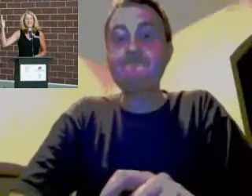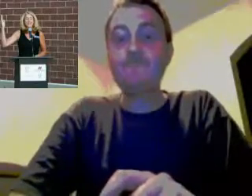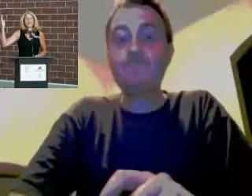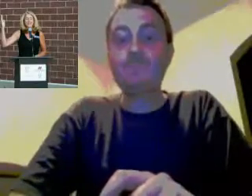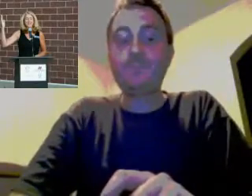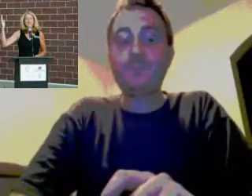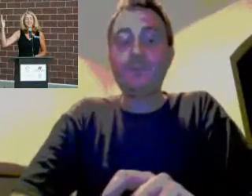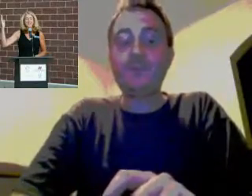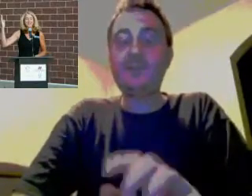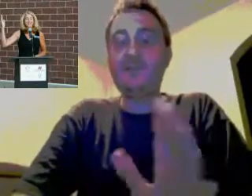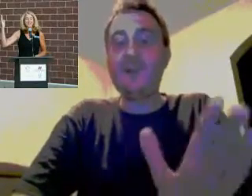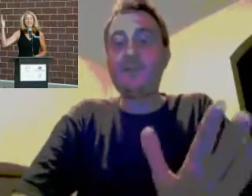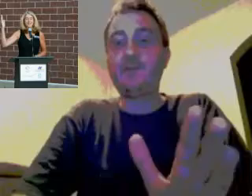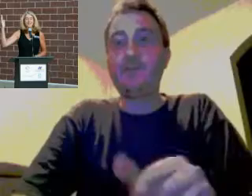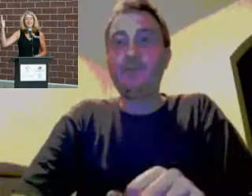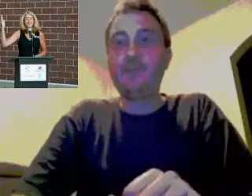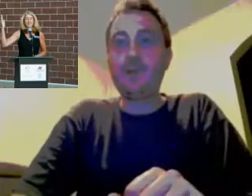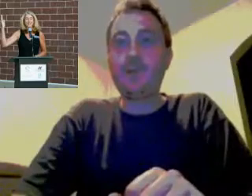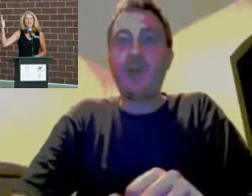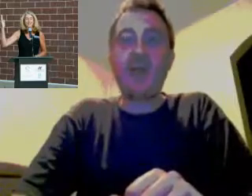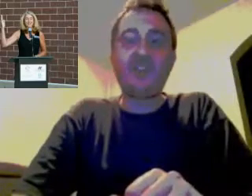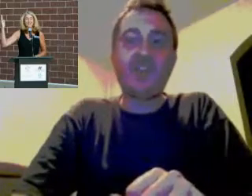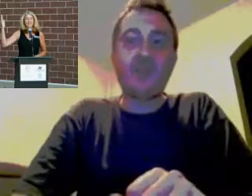It's a simple word. She's in favor of climate change.